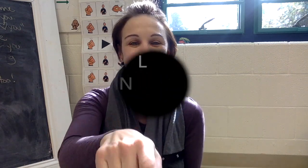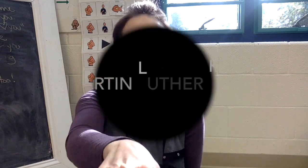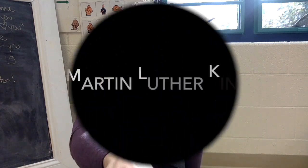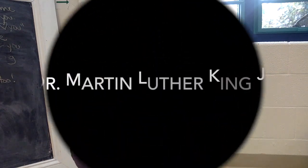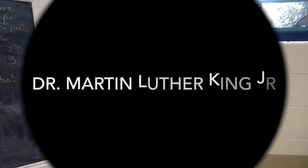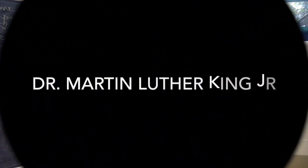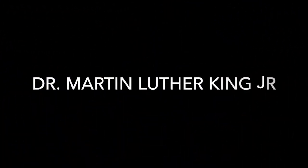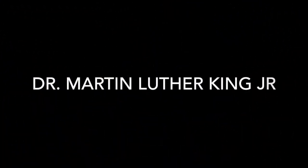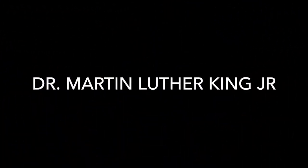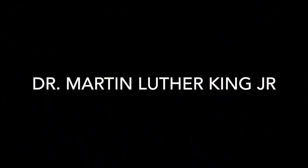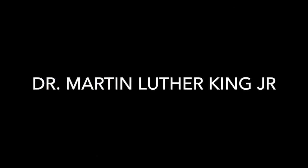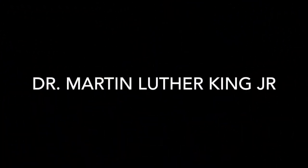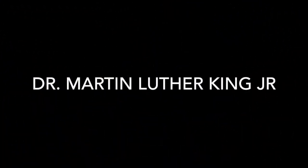hug.